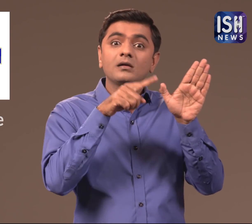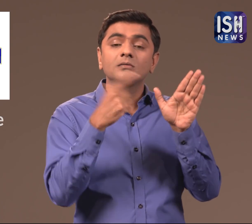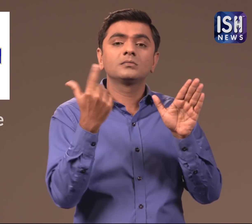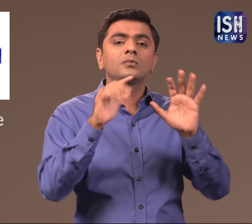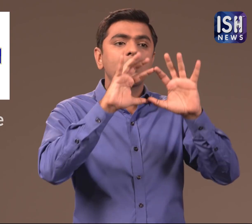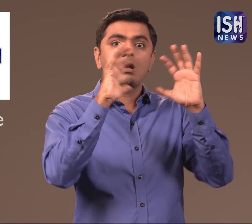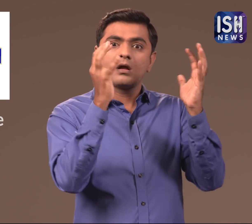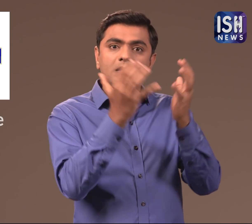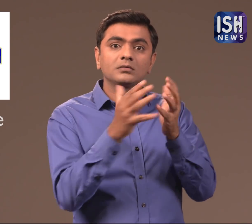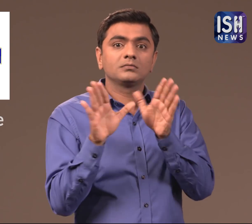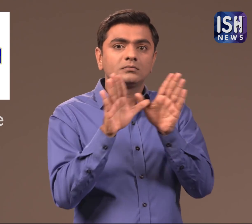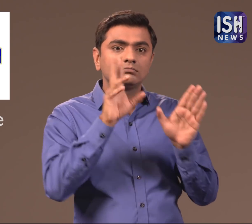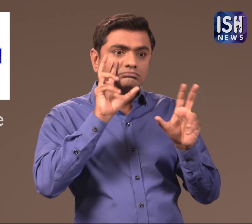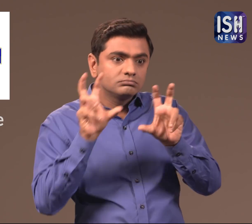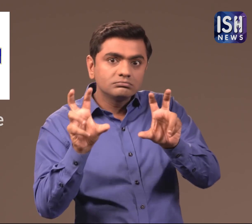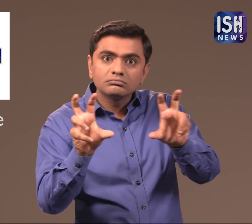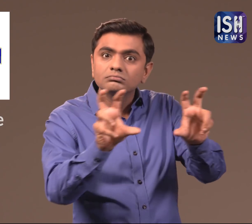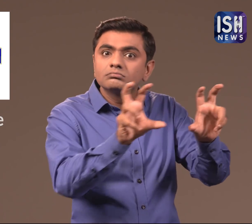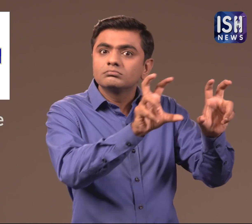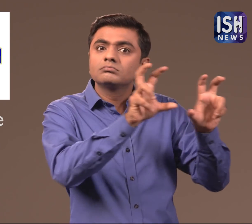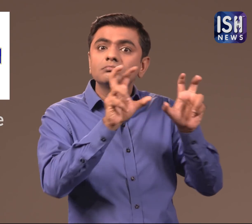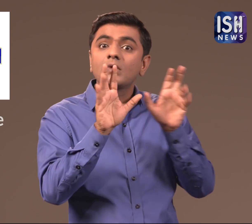It is an Earth Observation Satellite.